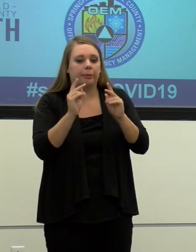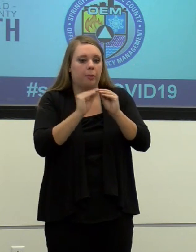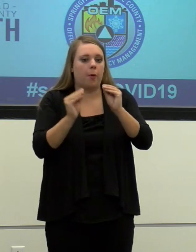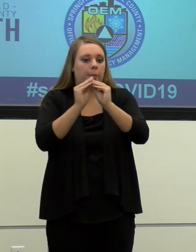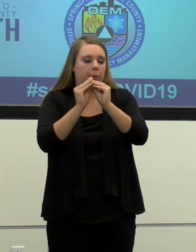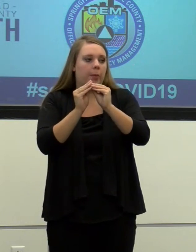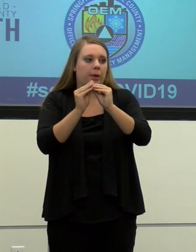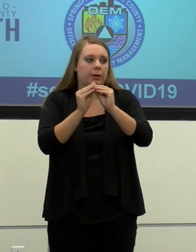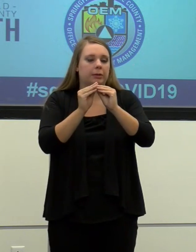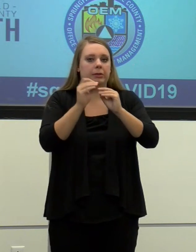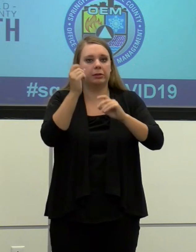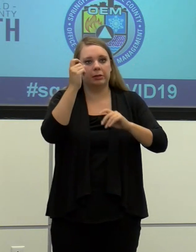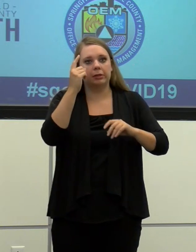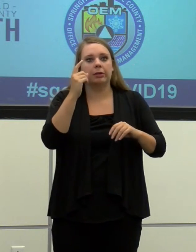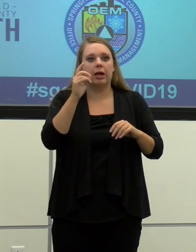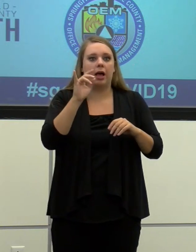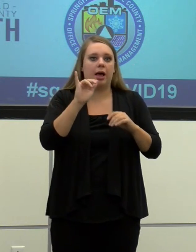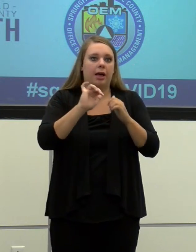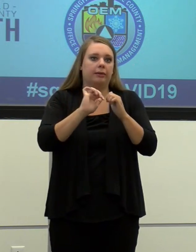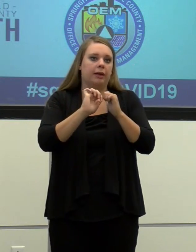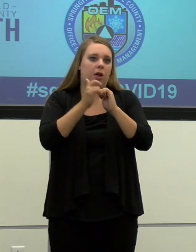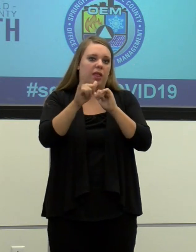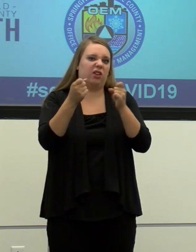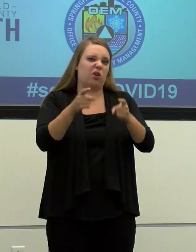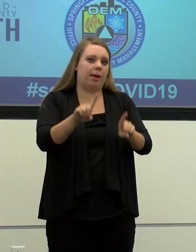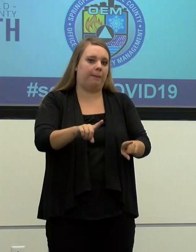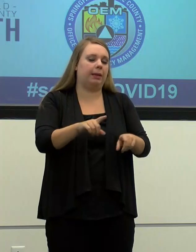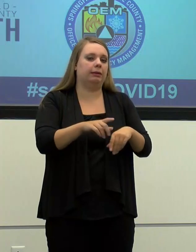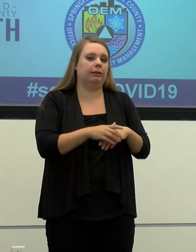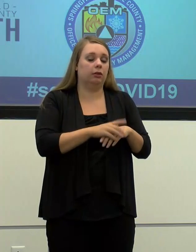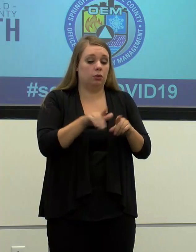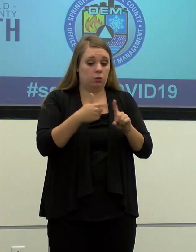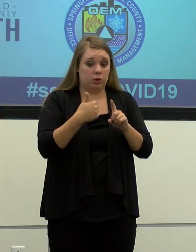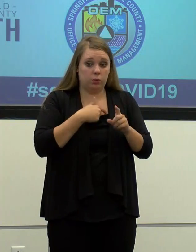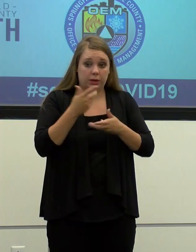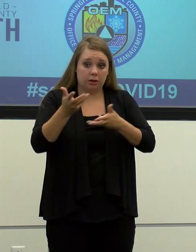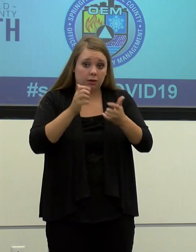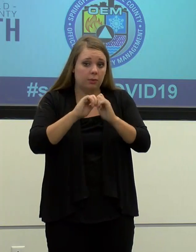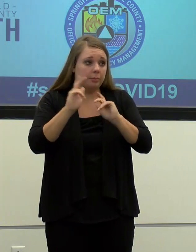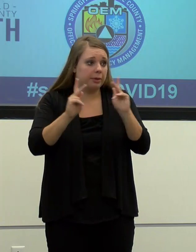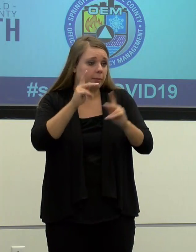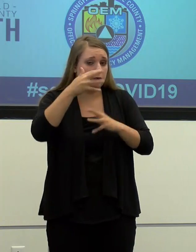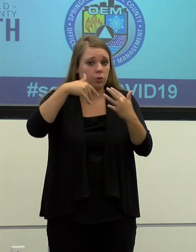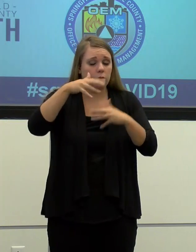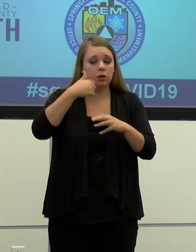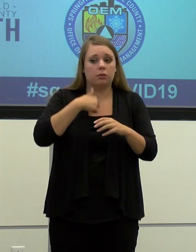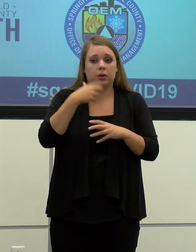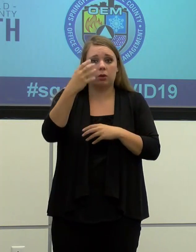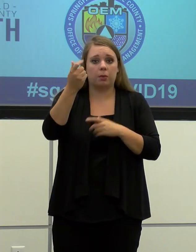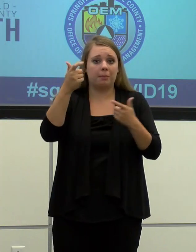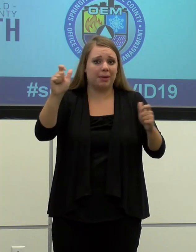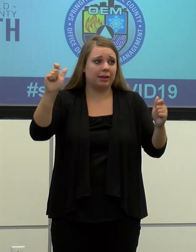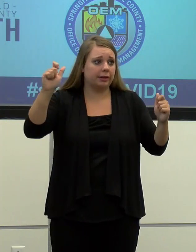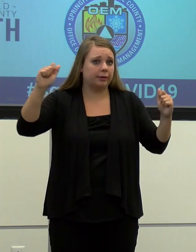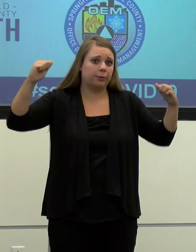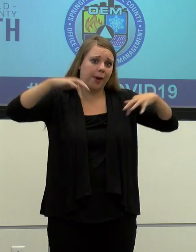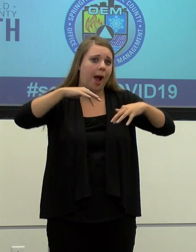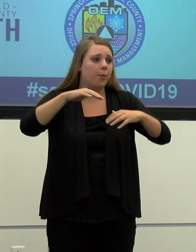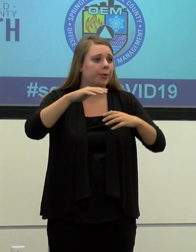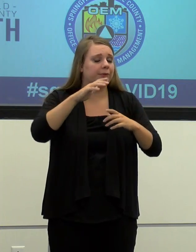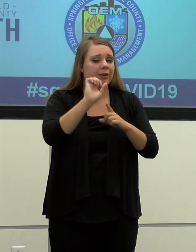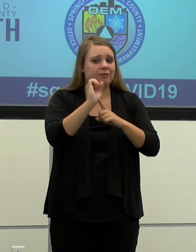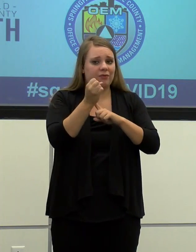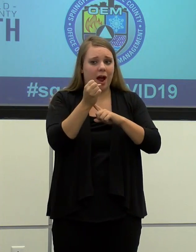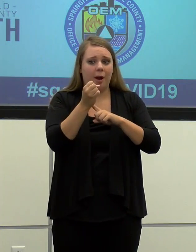that I can see how that naturally would occur. Uh, but when we're meeting people in a social setting or we're going to a large crowded environment,